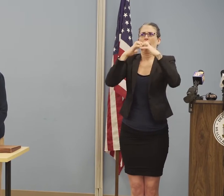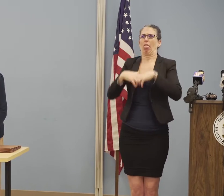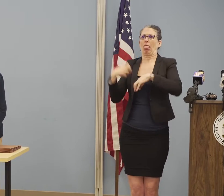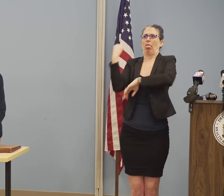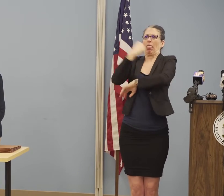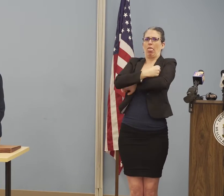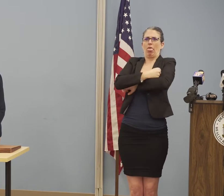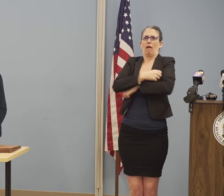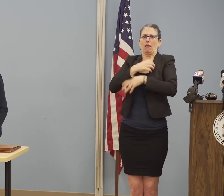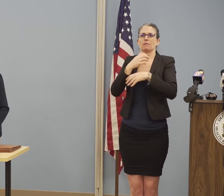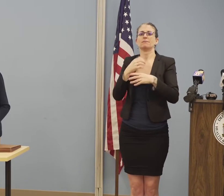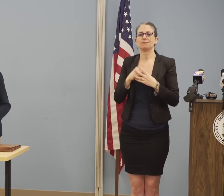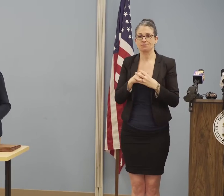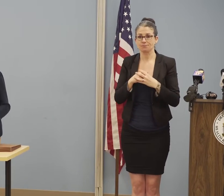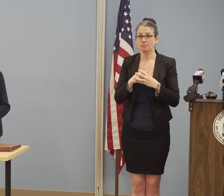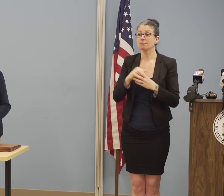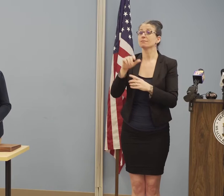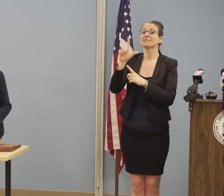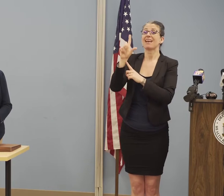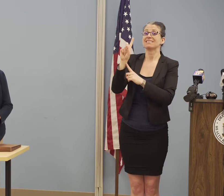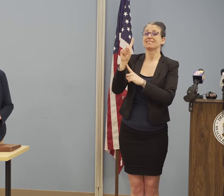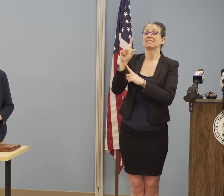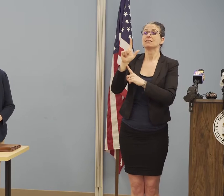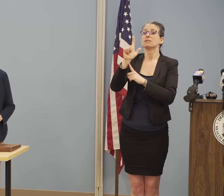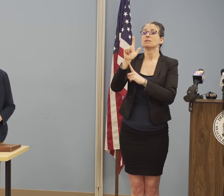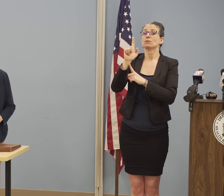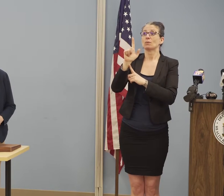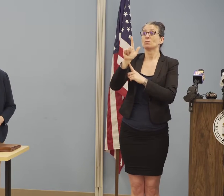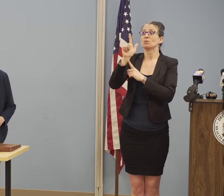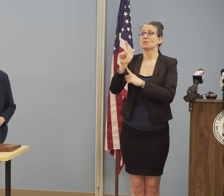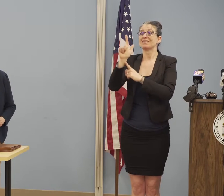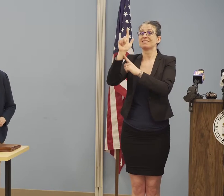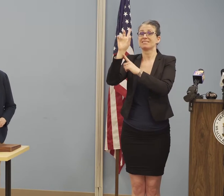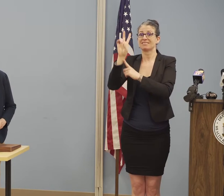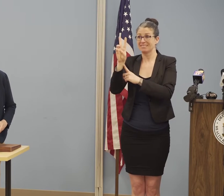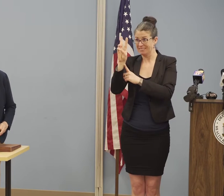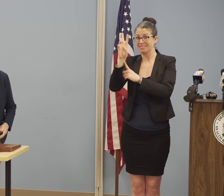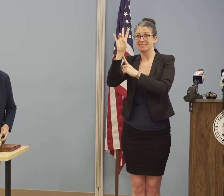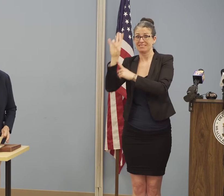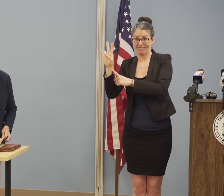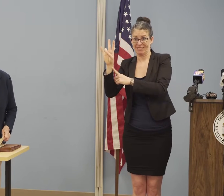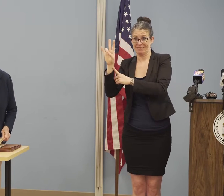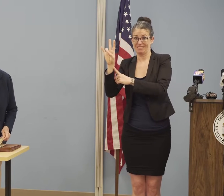Secondly, LD2167, also enacted yesterday evening,